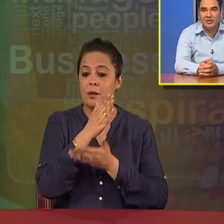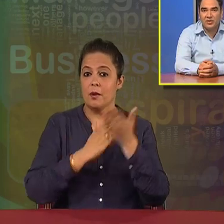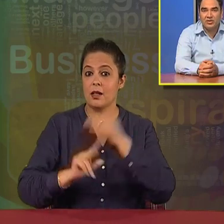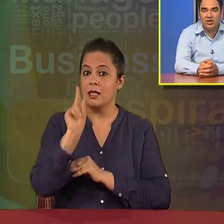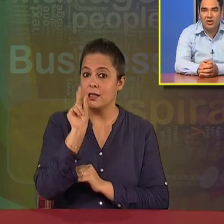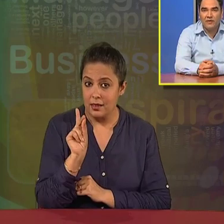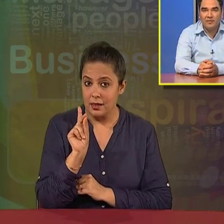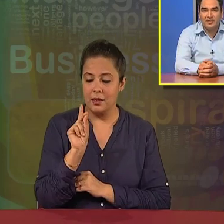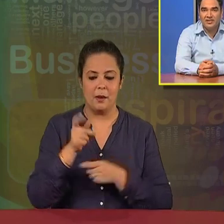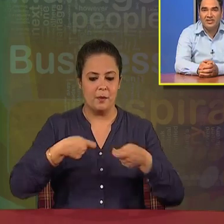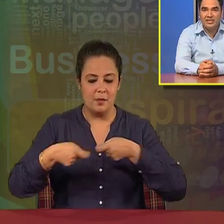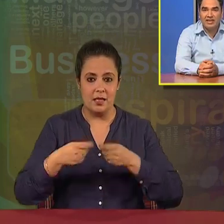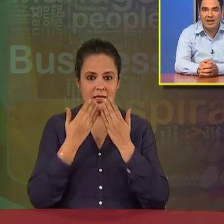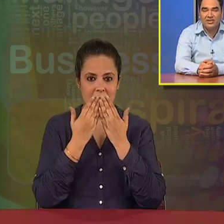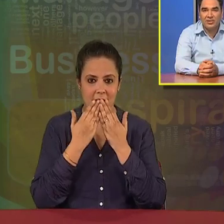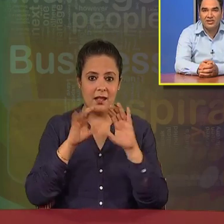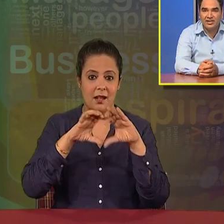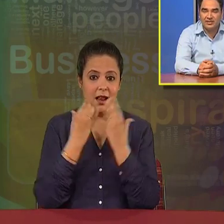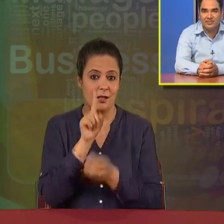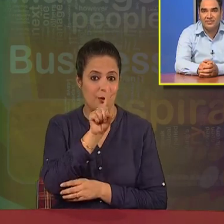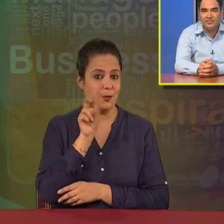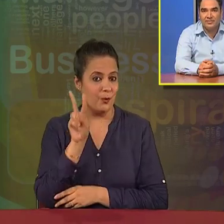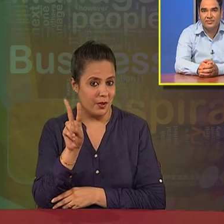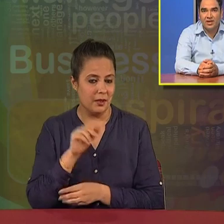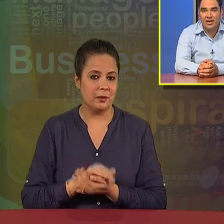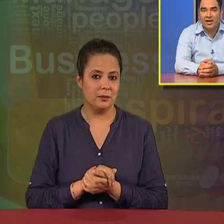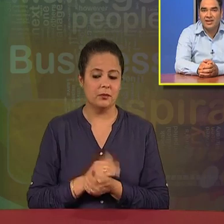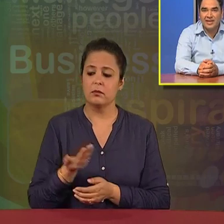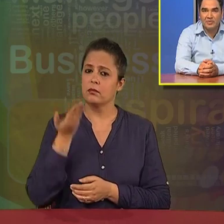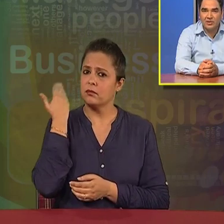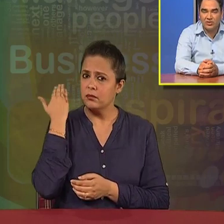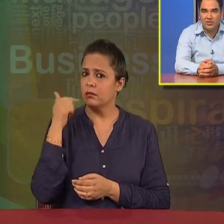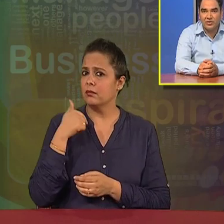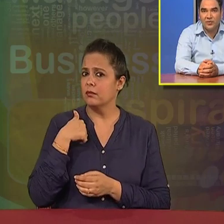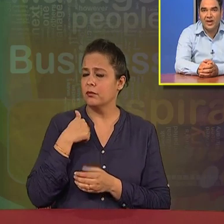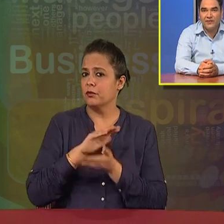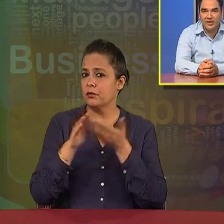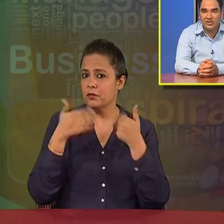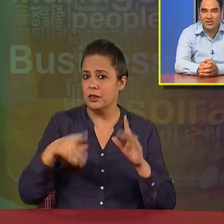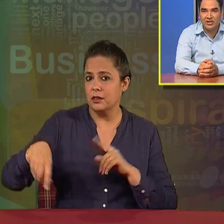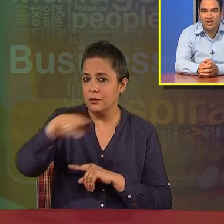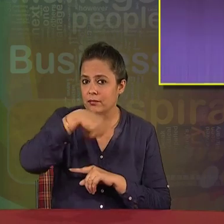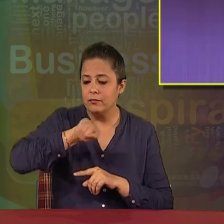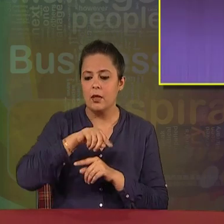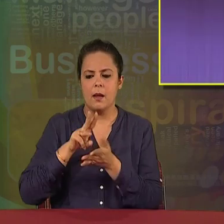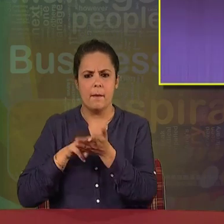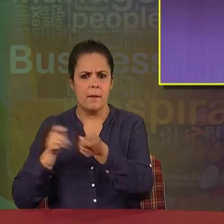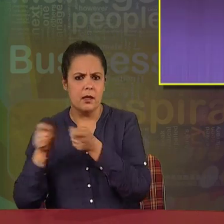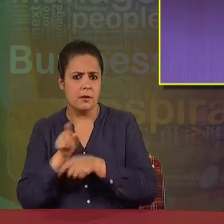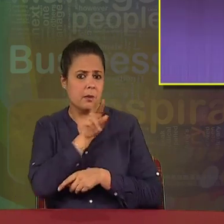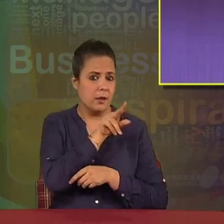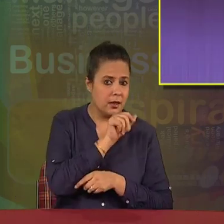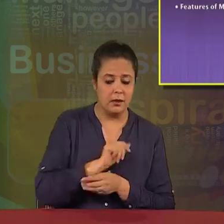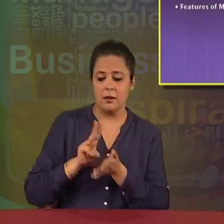second episode of our Business Studies Class 12 Standard. In our last episode, we have finished the meaning of